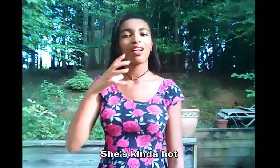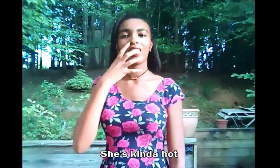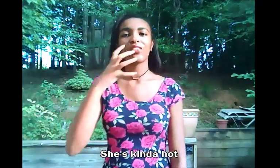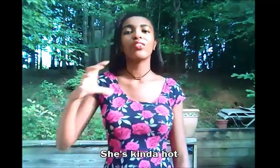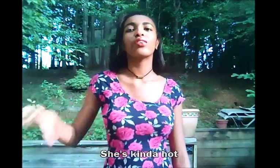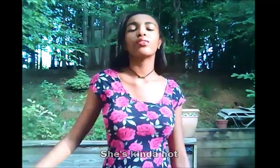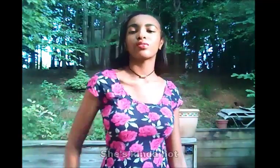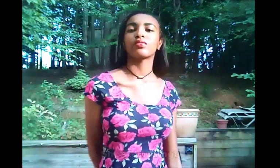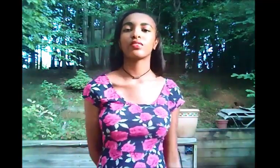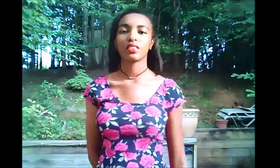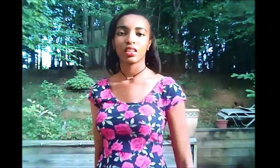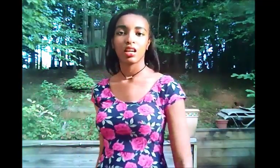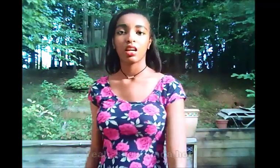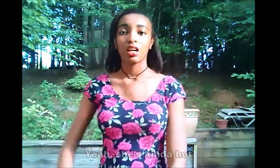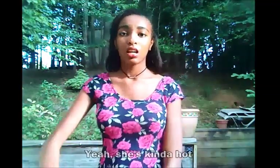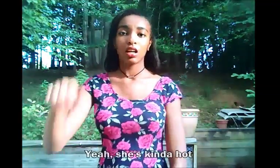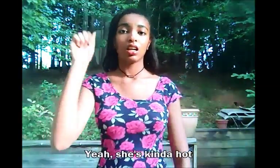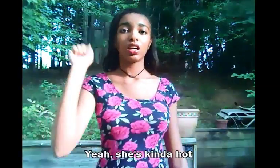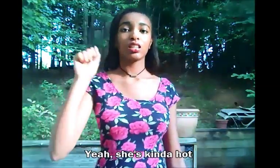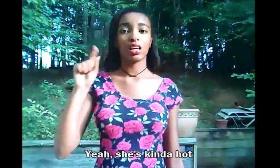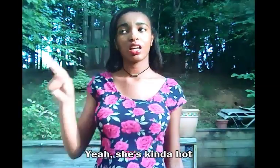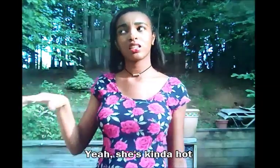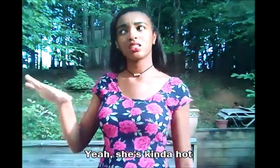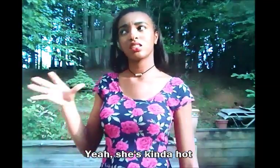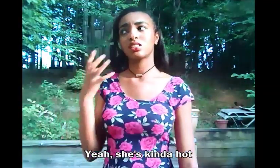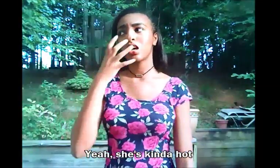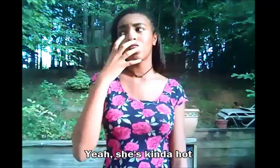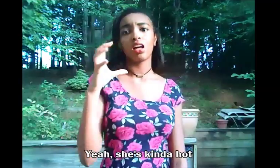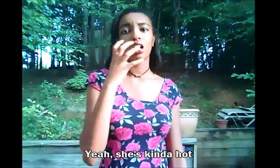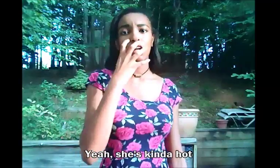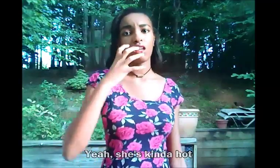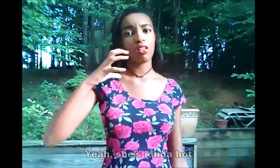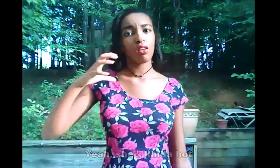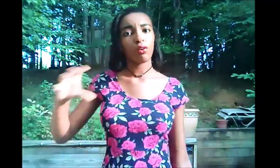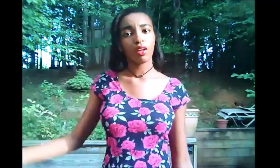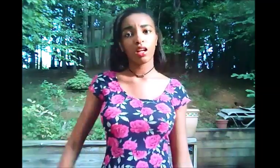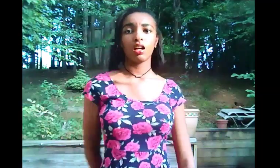hot though yeah she's kinda hot though